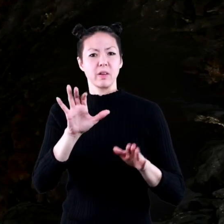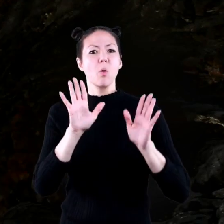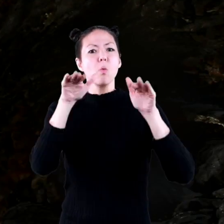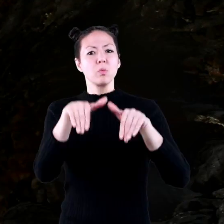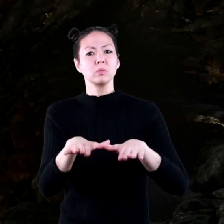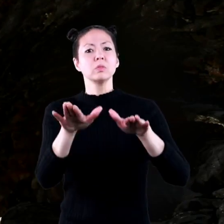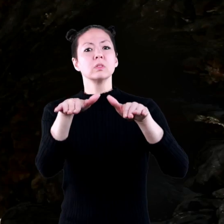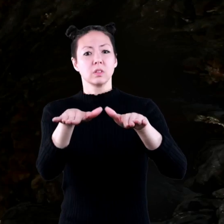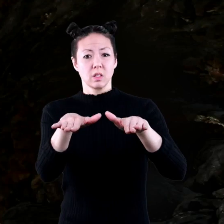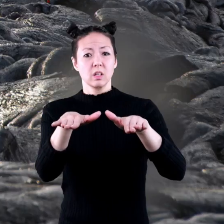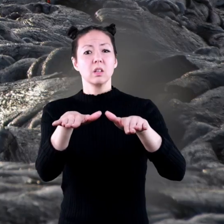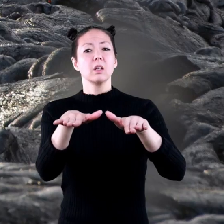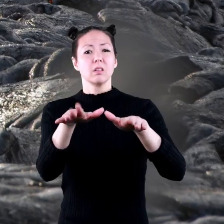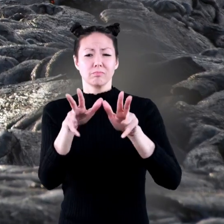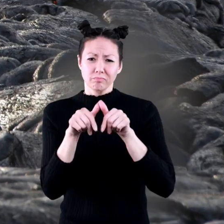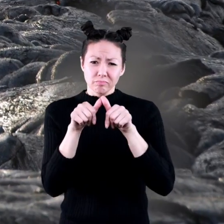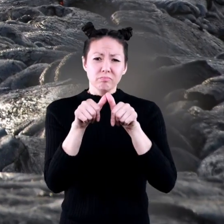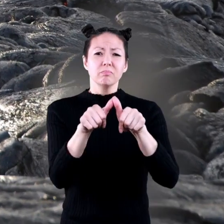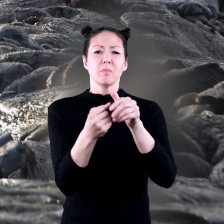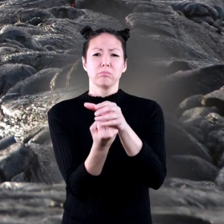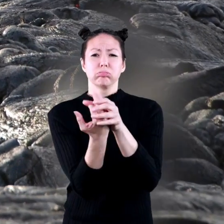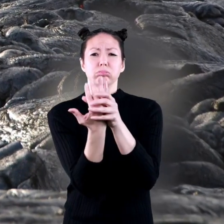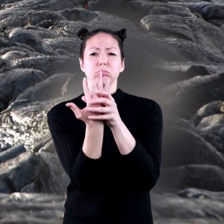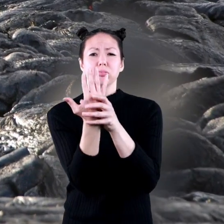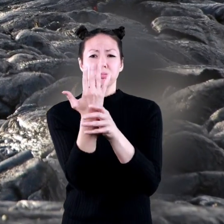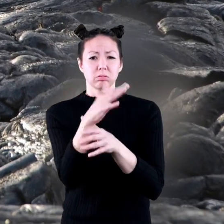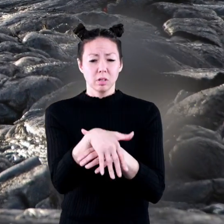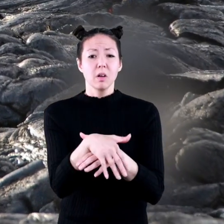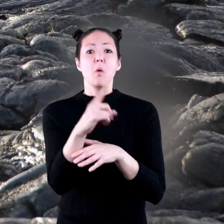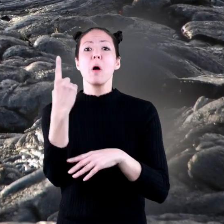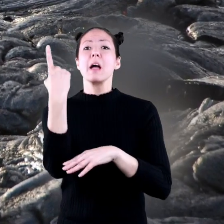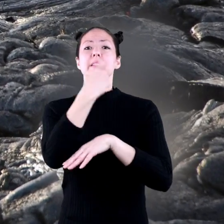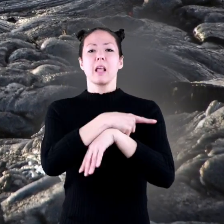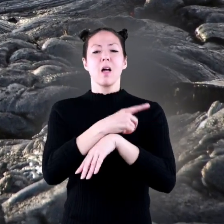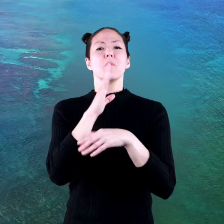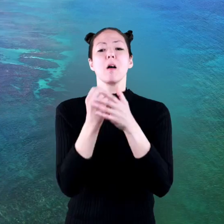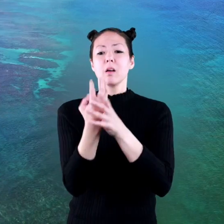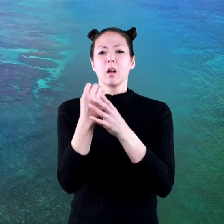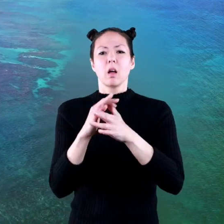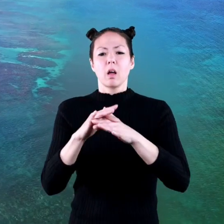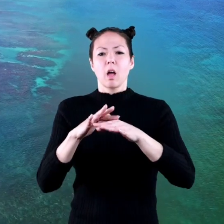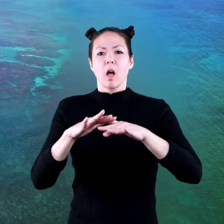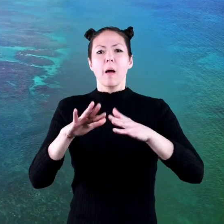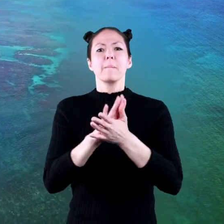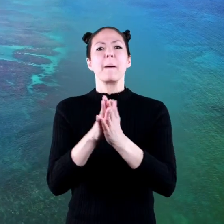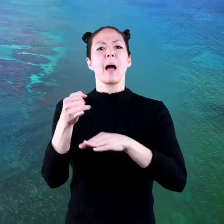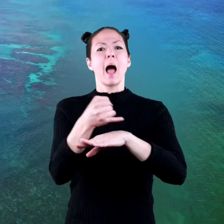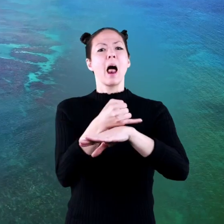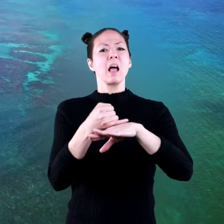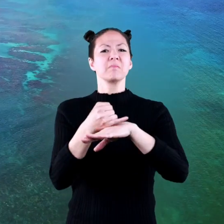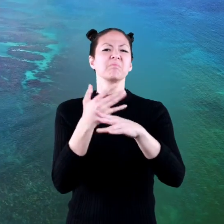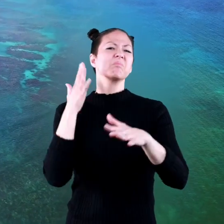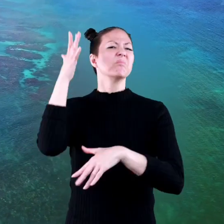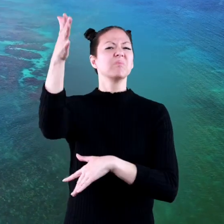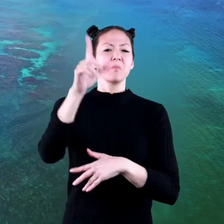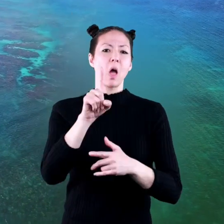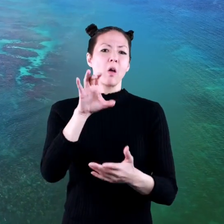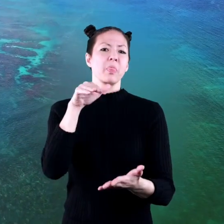And as it continues to erupt molten lava, it one day will become an island all its own in about 100,000 years.